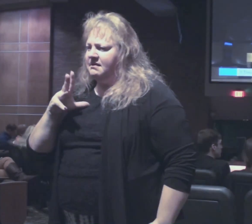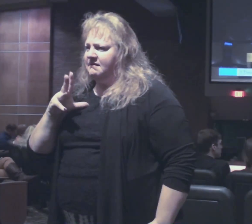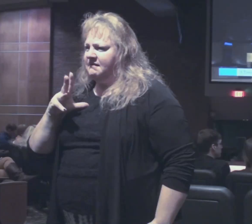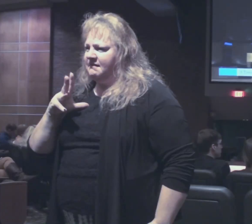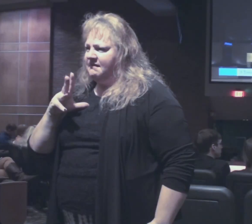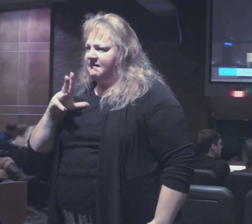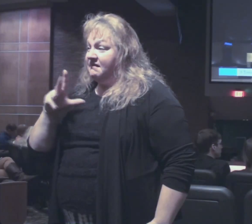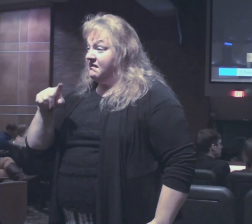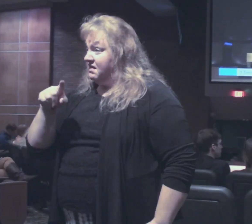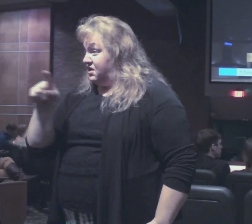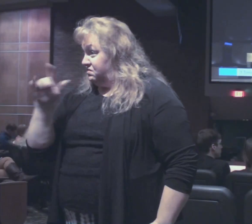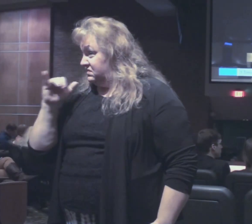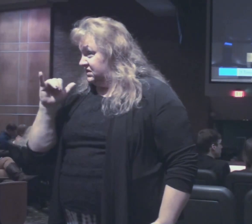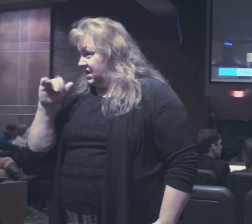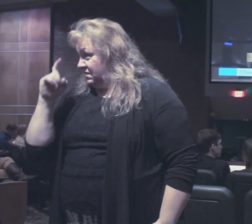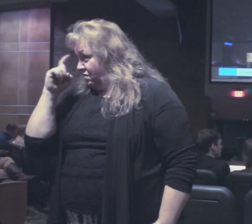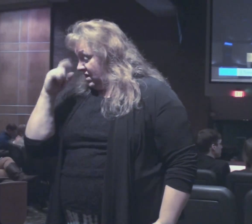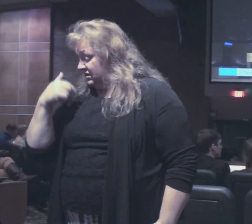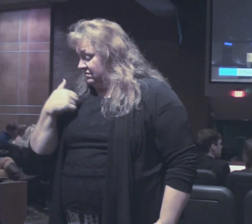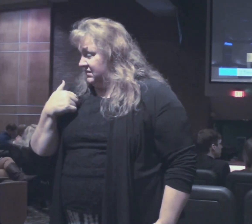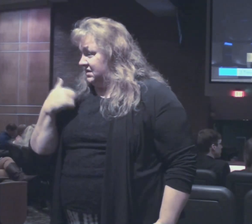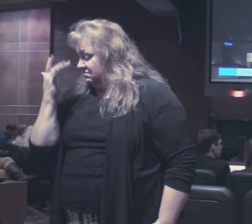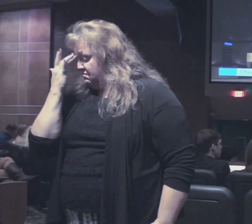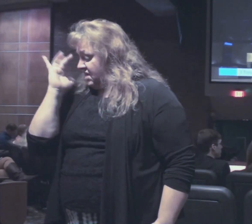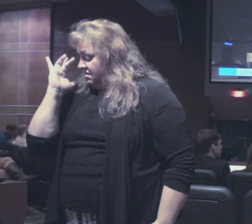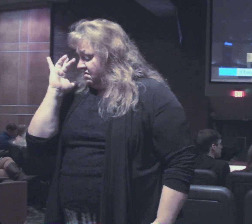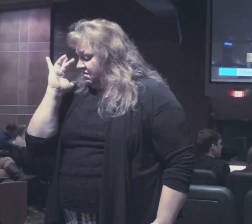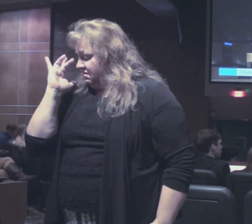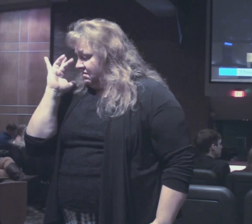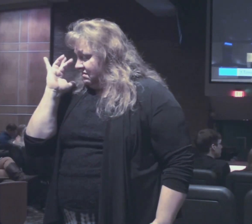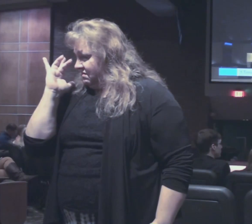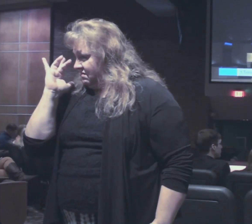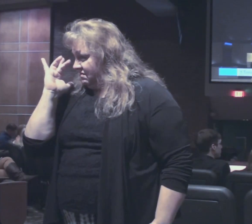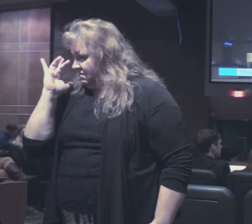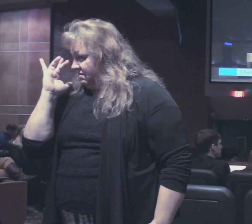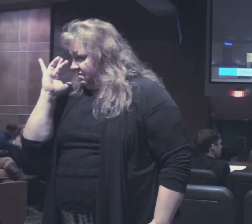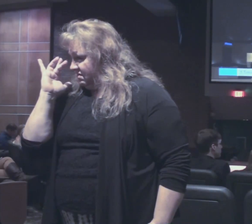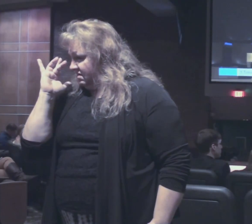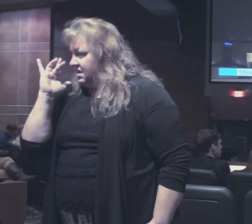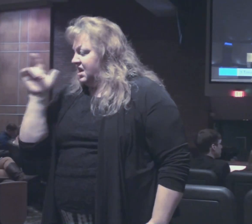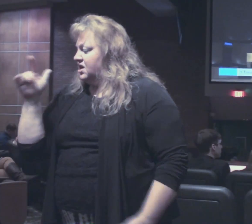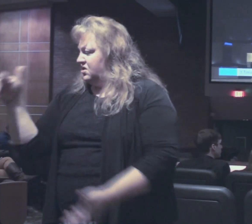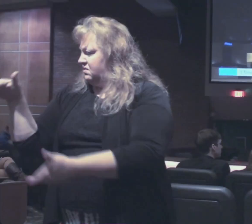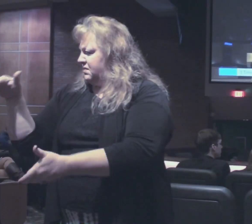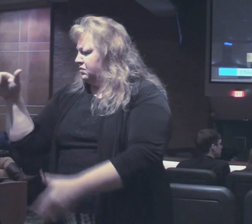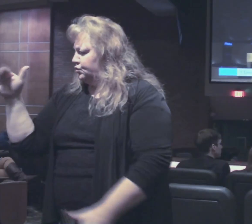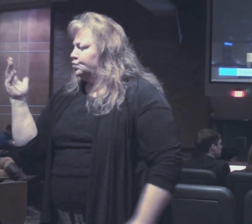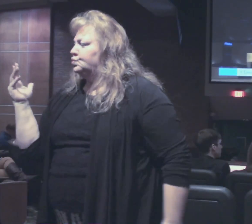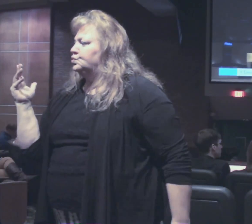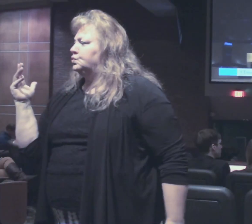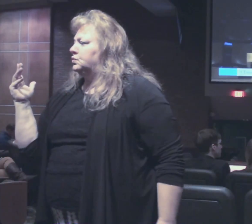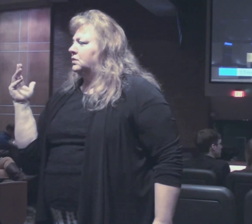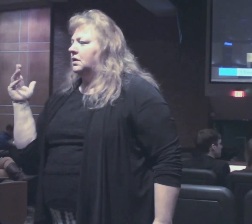If others had been as smart as me, they'd have abundance too.